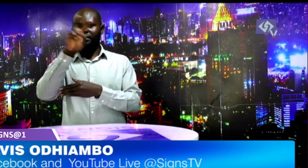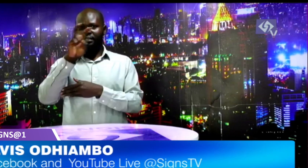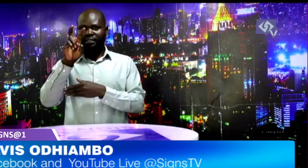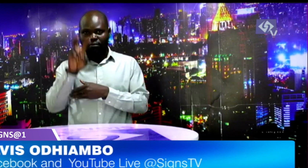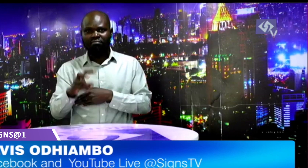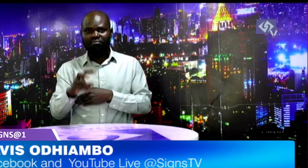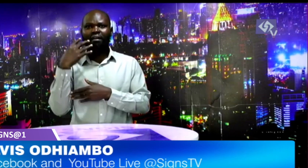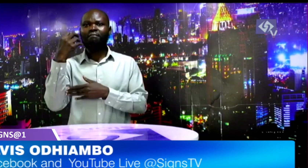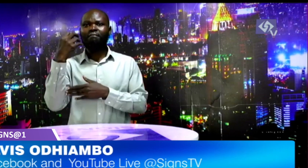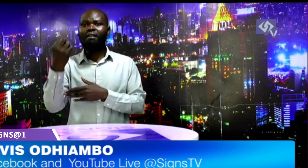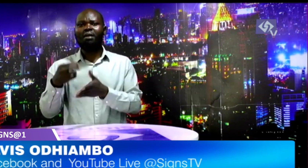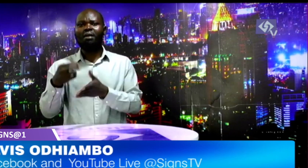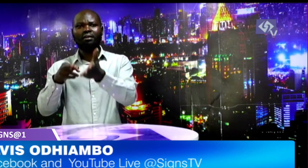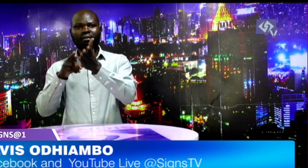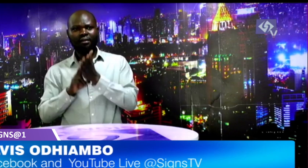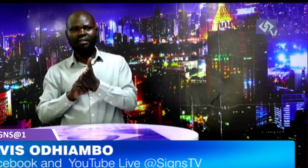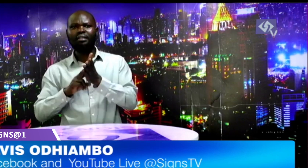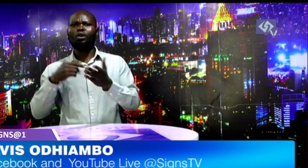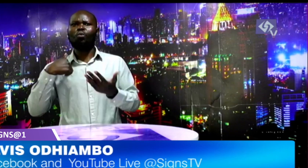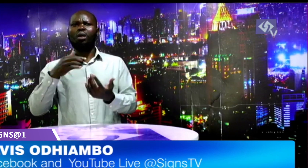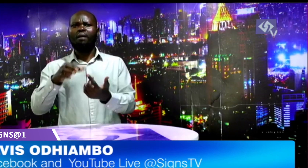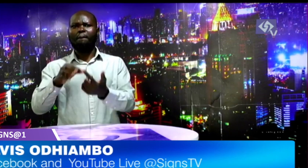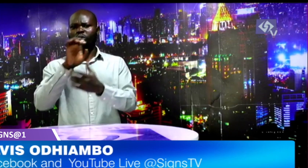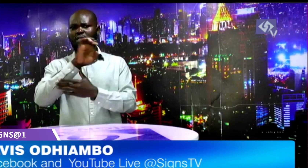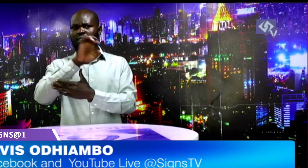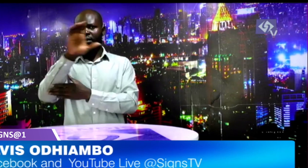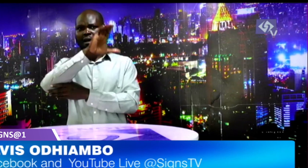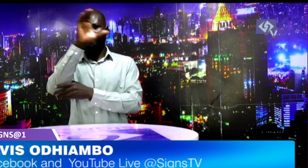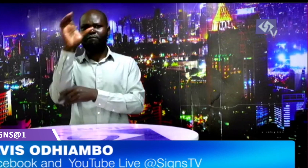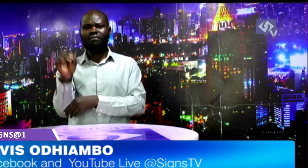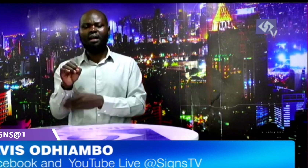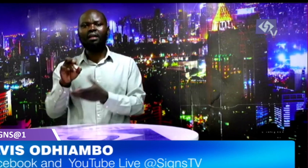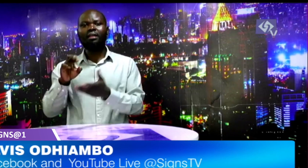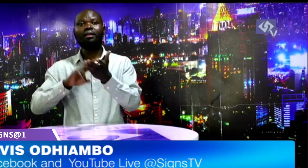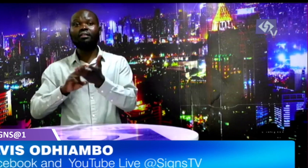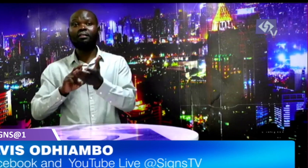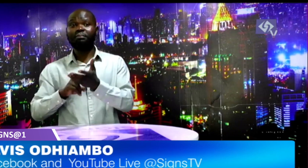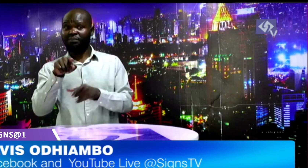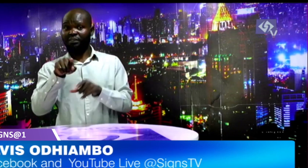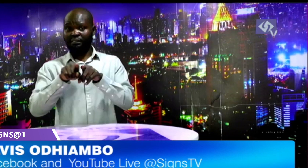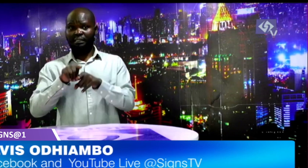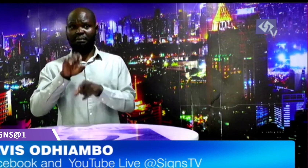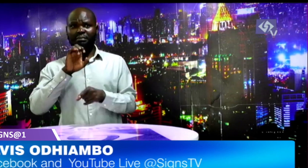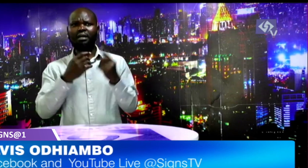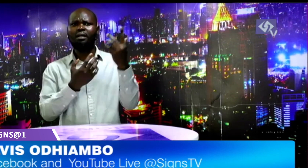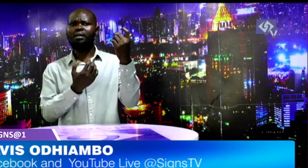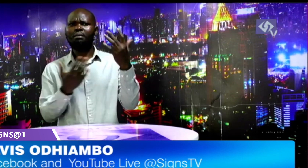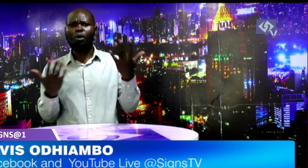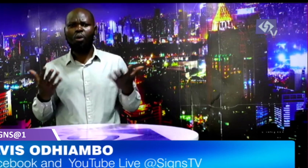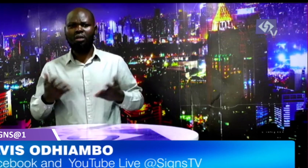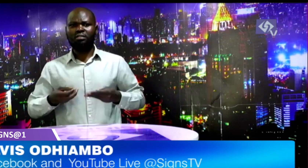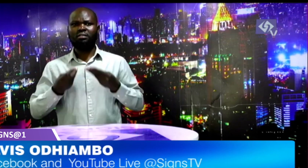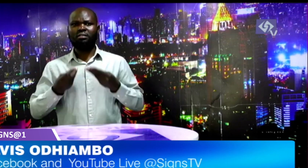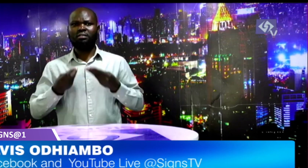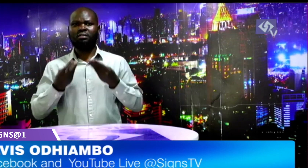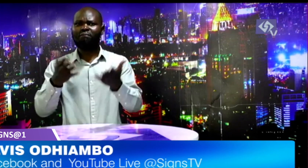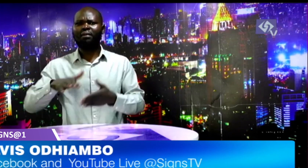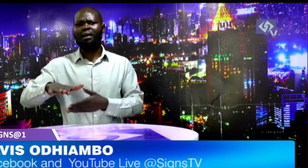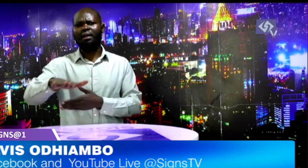that is 1.5 million Kenyan shillings, as the current $500 requirement